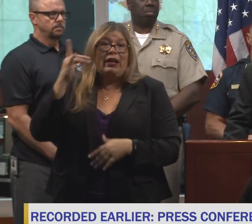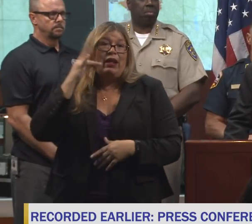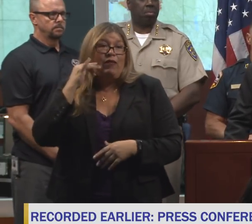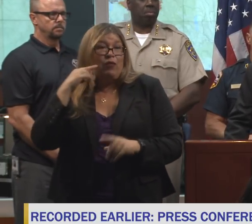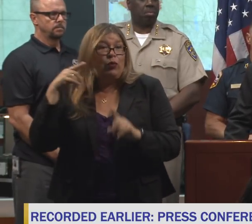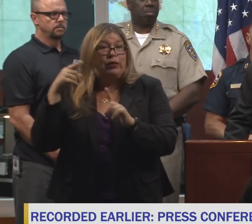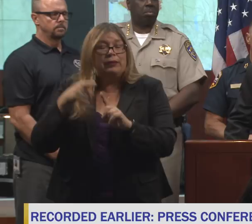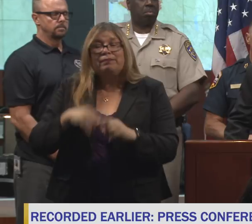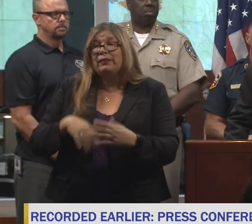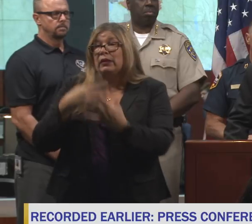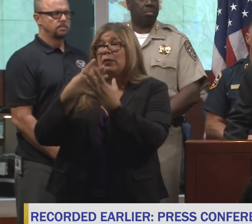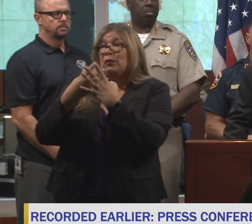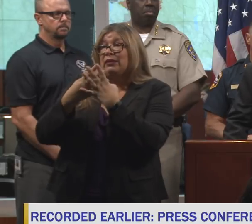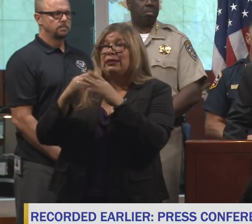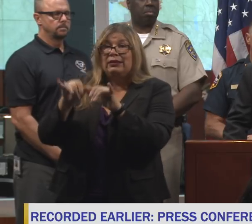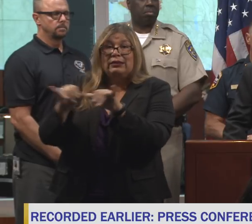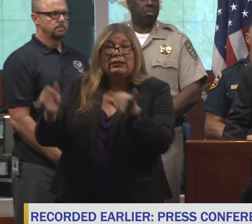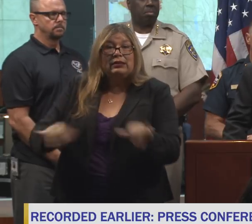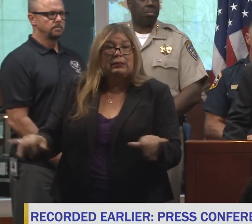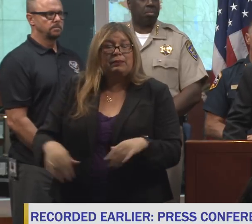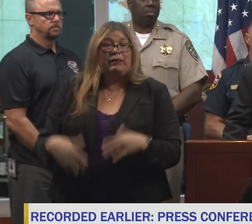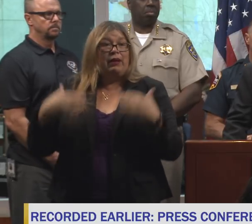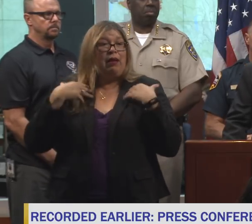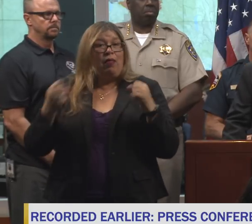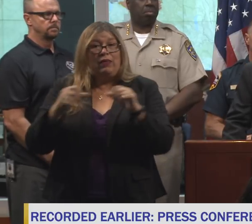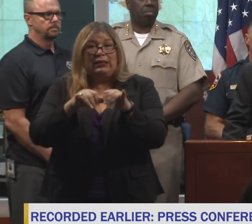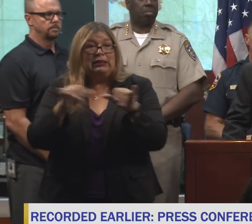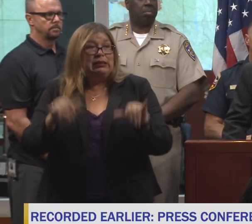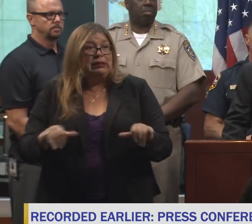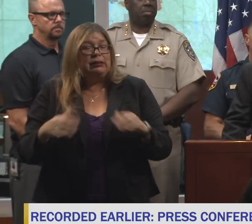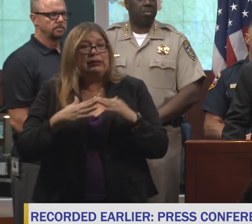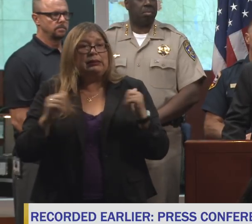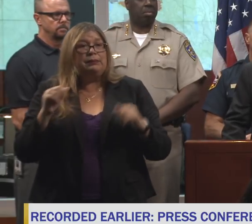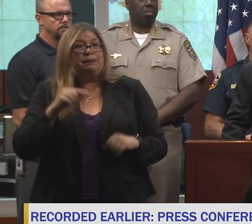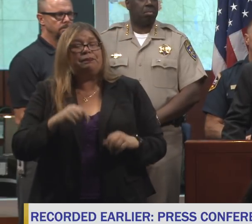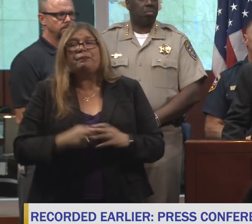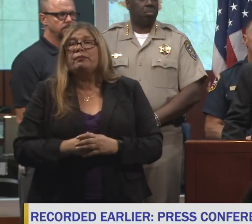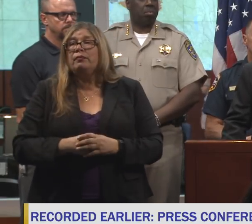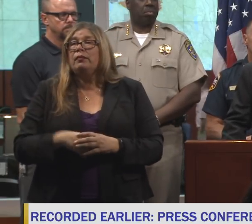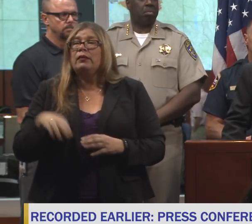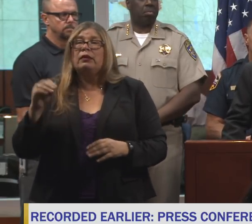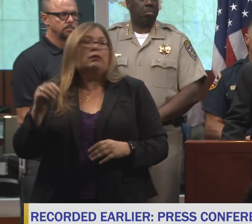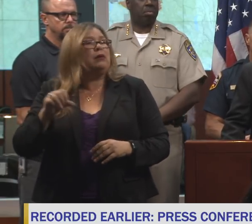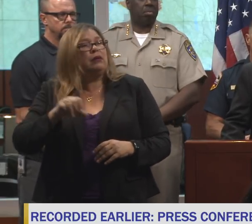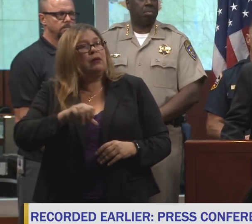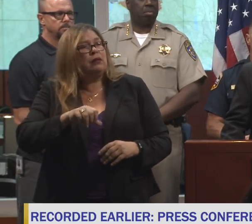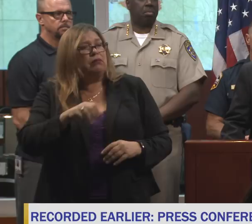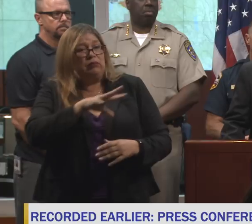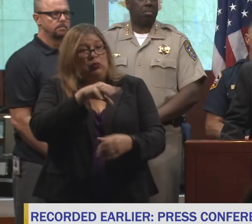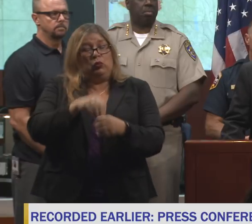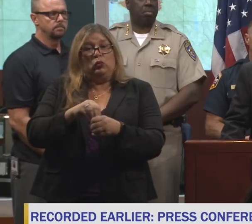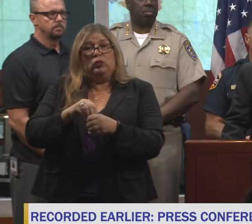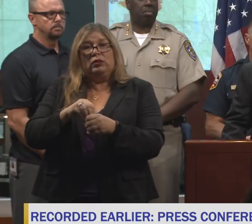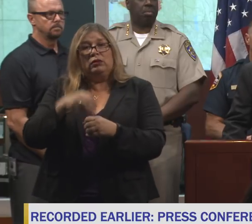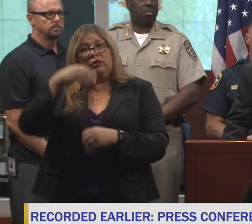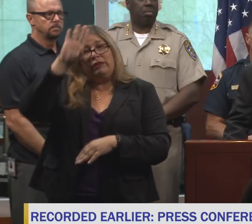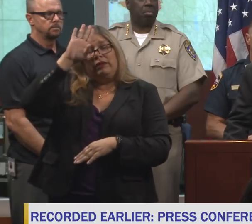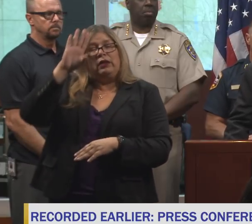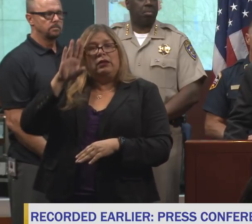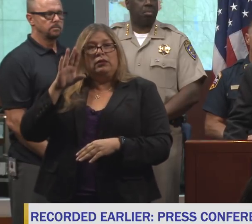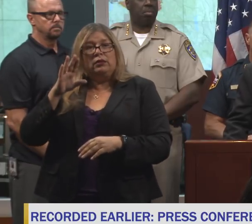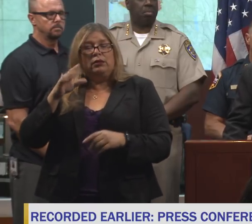the prison system, the health system, and other, including firefighting. So